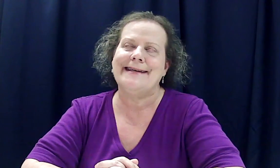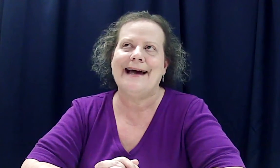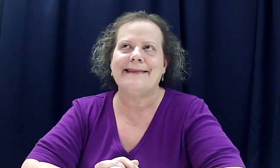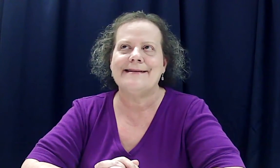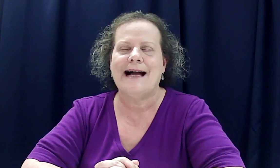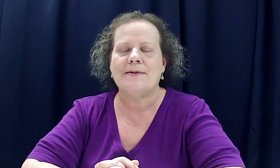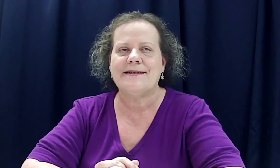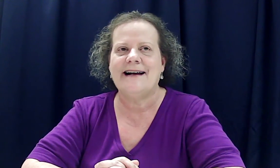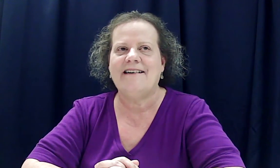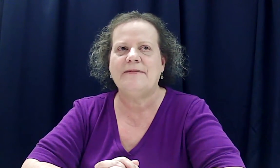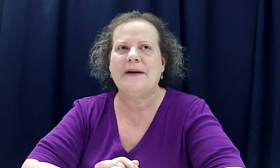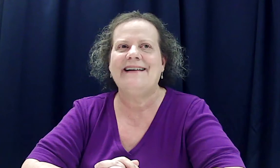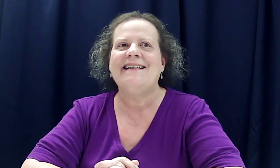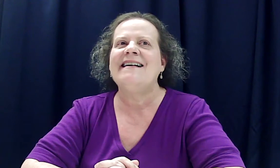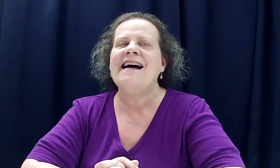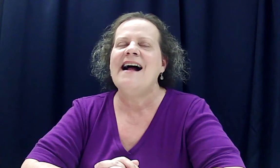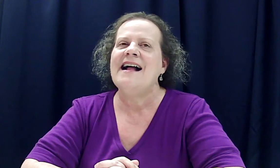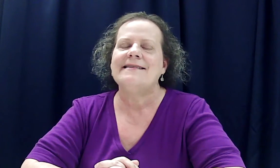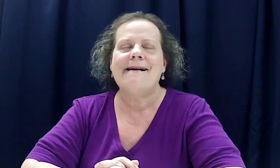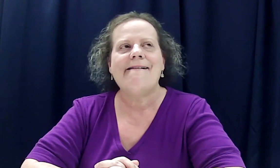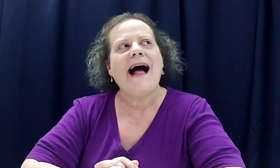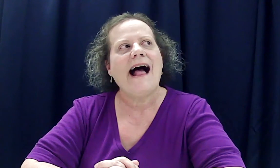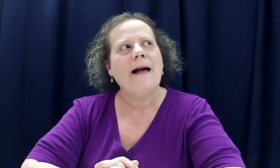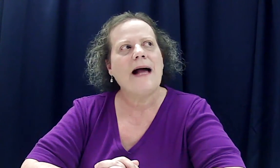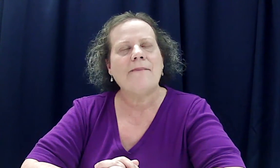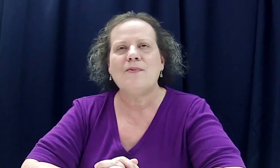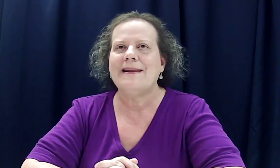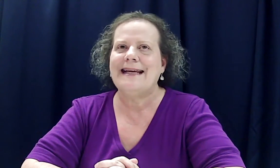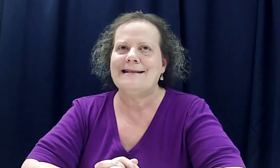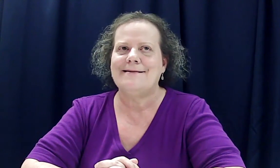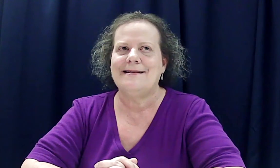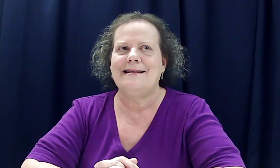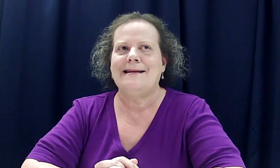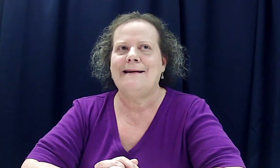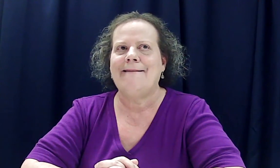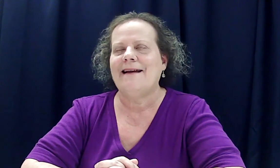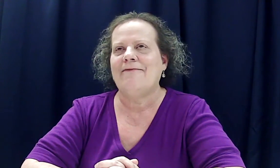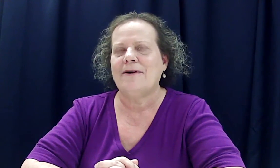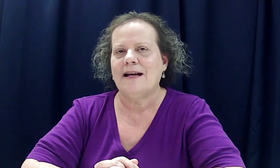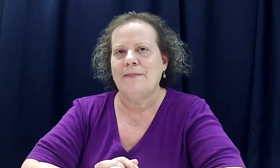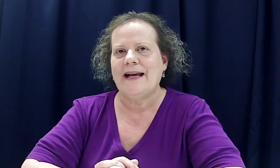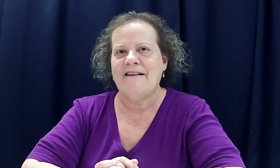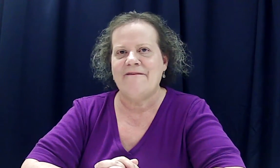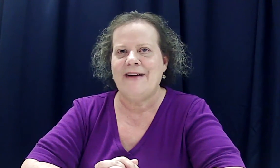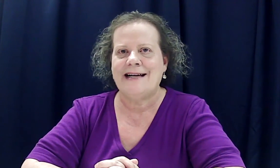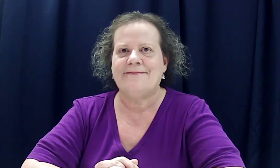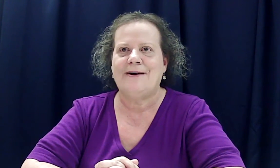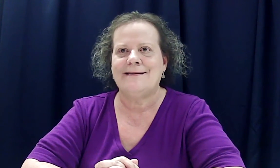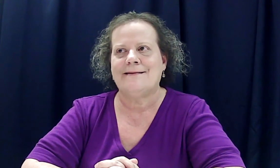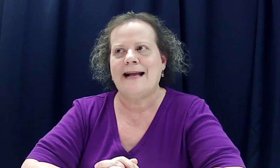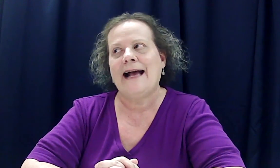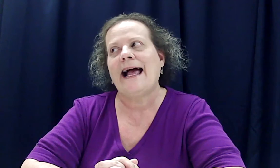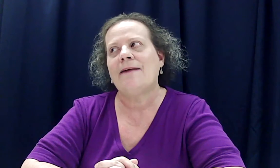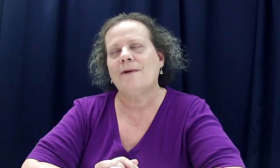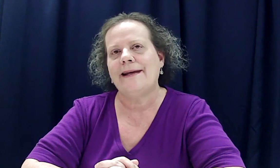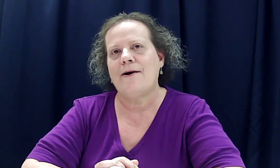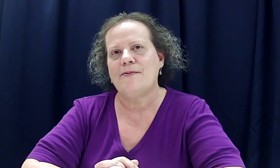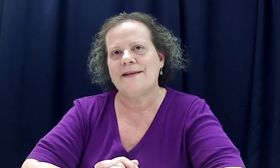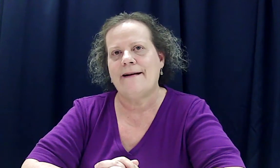got the job herself. But so I'm really interested to knowing if we're going to become fast friends or not. I really hope so.